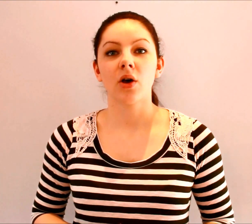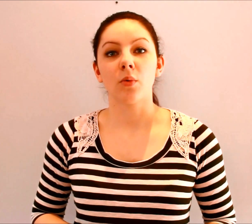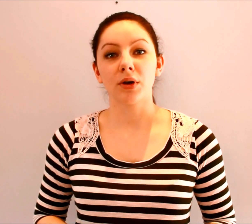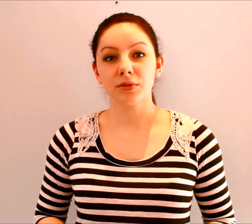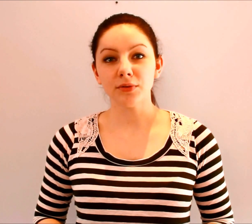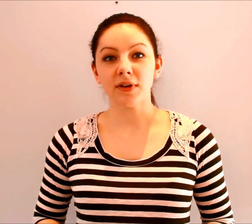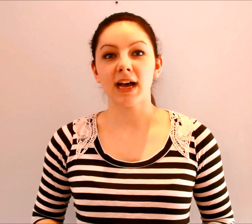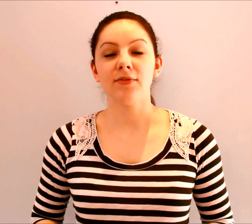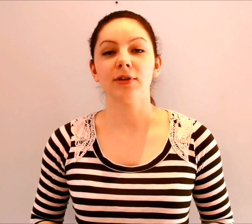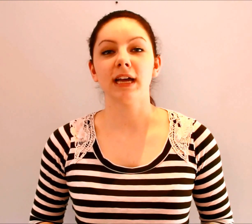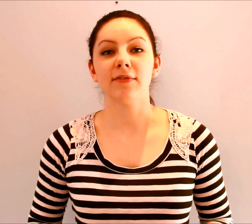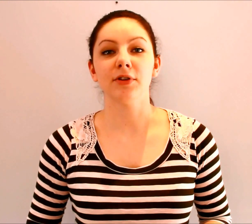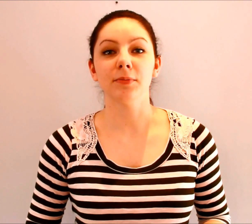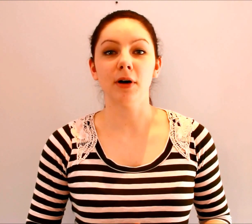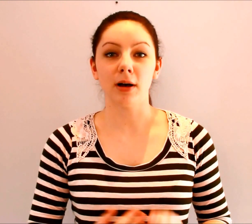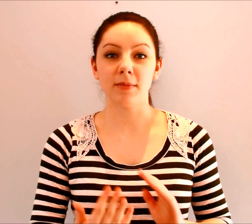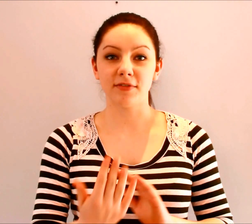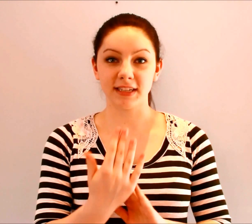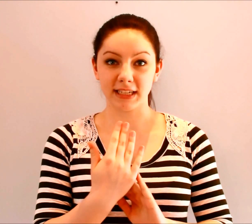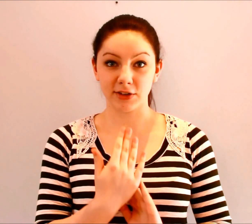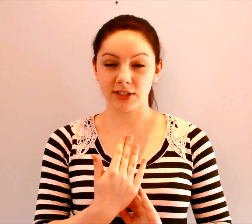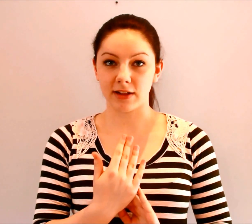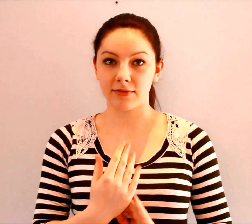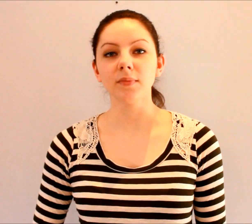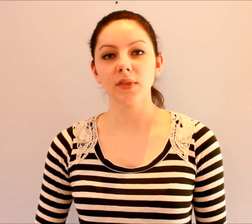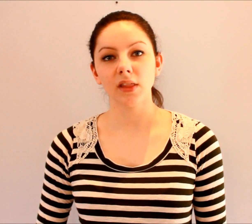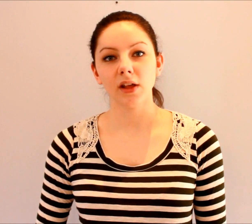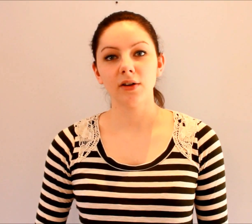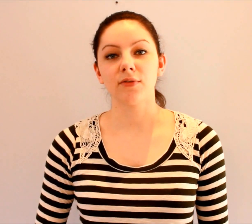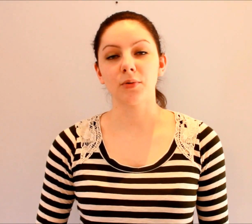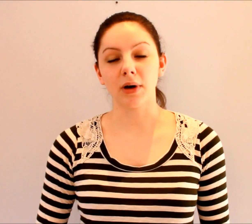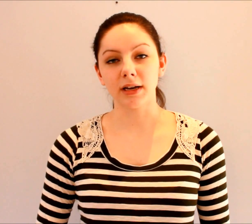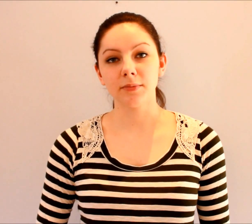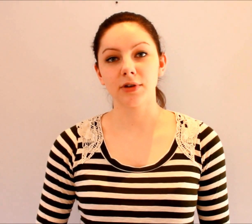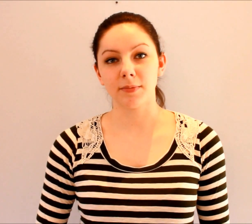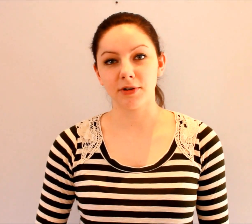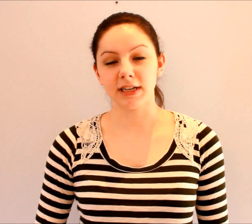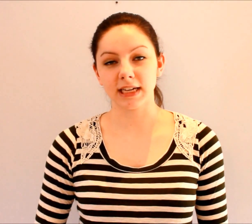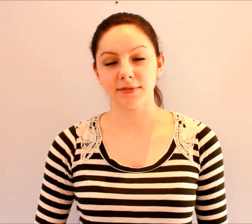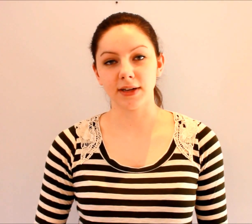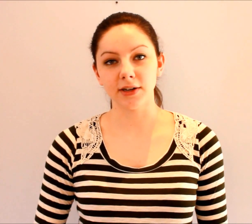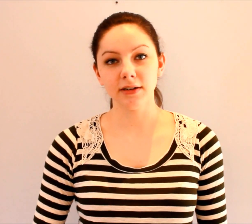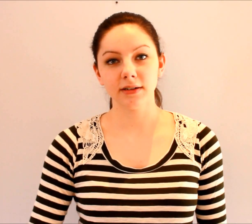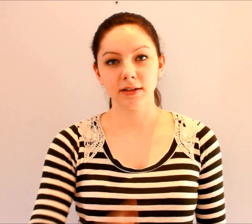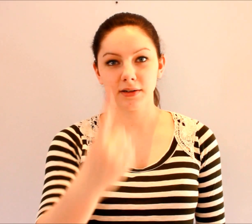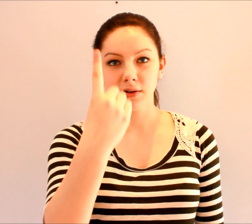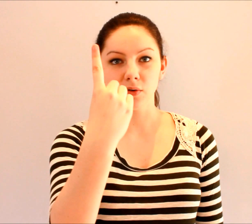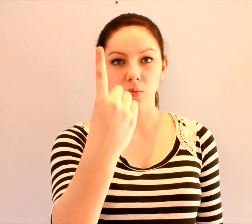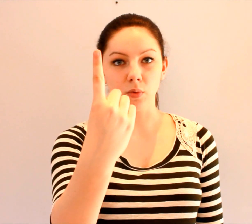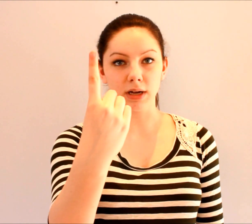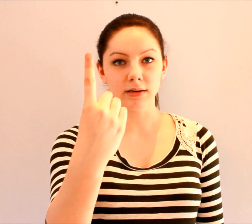One through five, you're going to have your palm facing yourself. For one, put up your index finger. One.